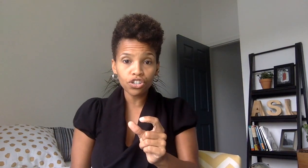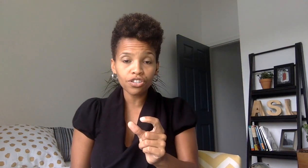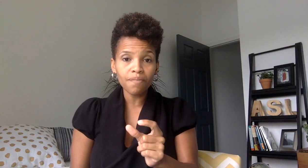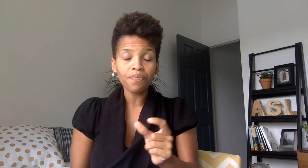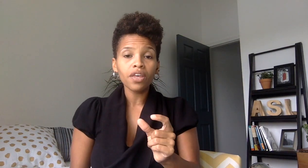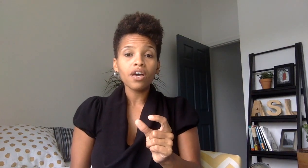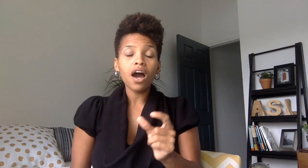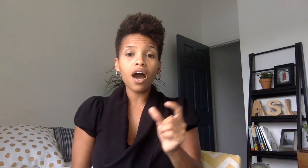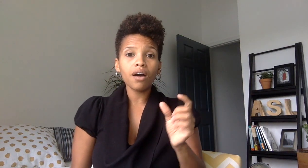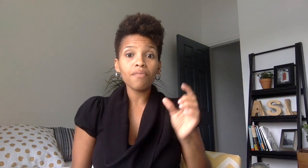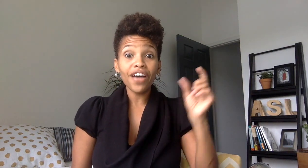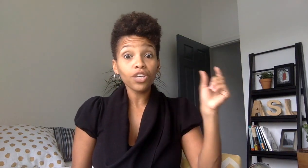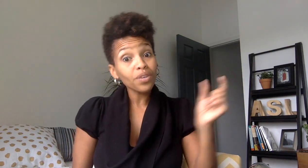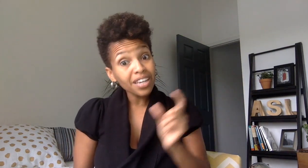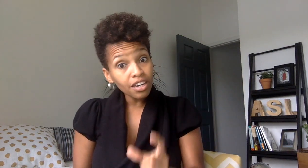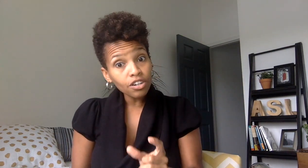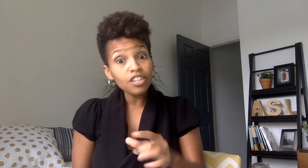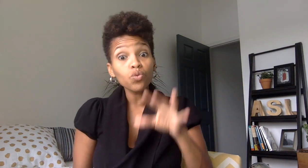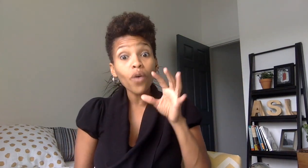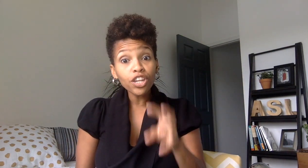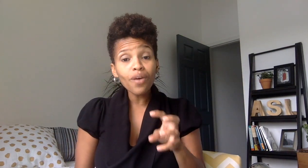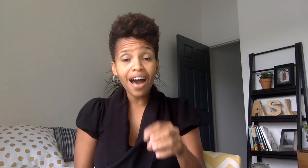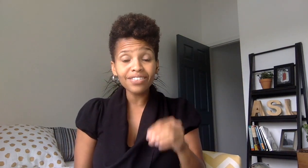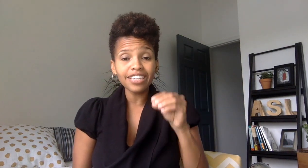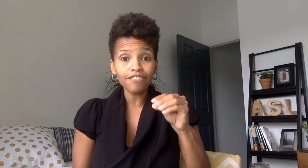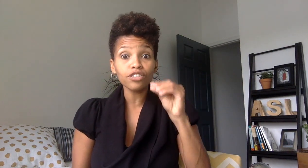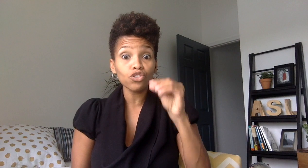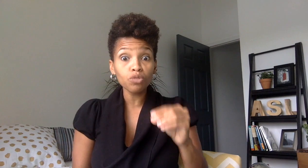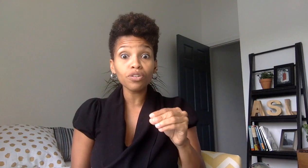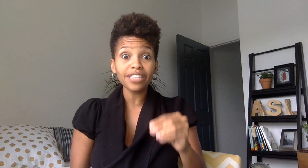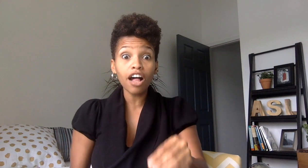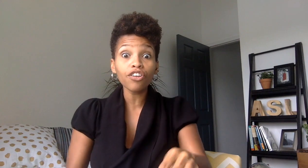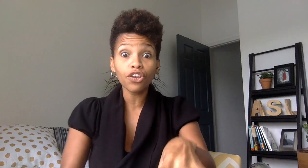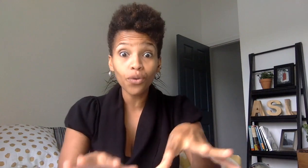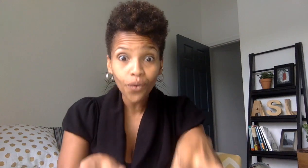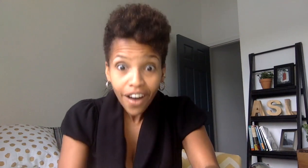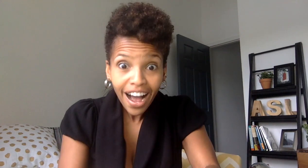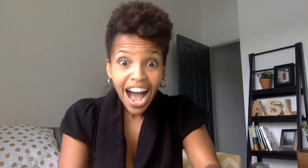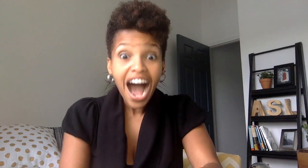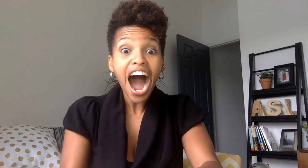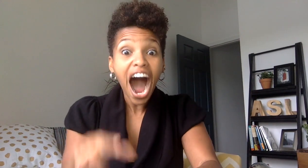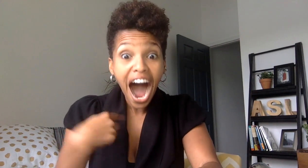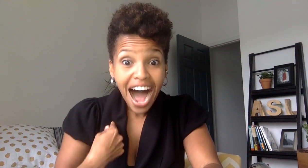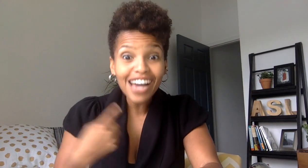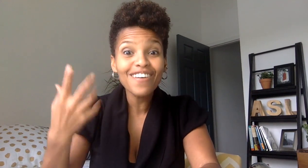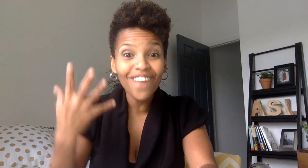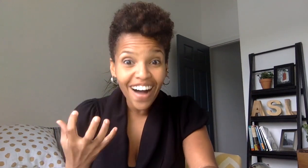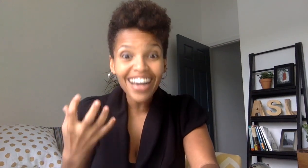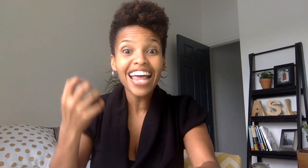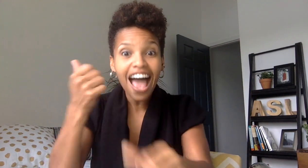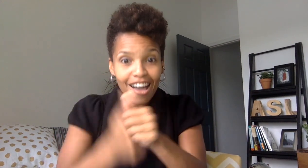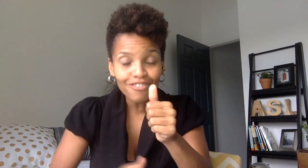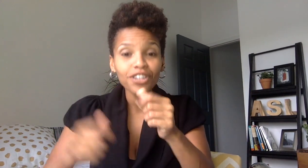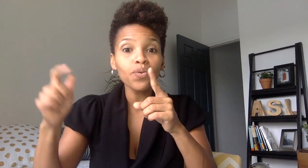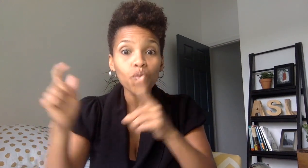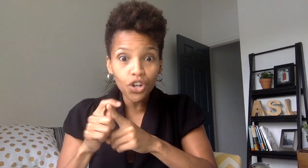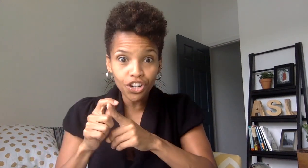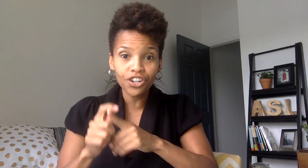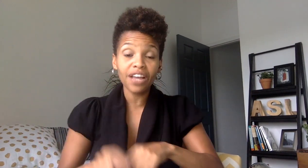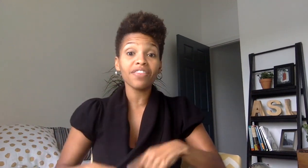um that you hear is when you have a deaf consumer tell you i want every word and then